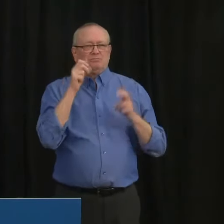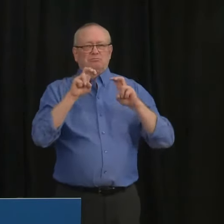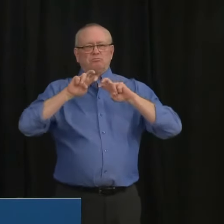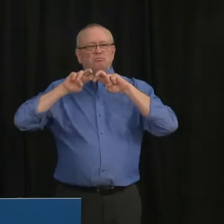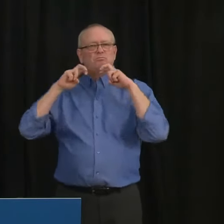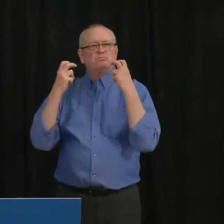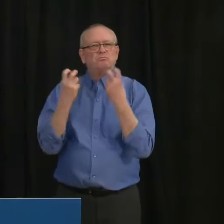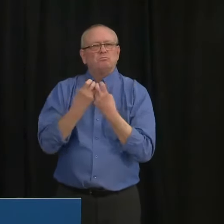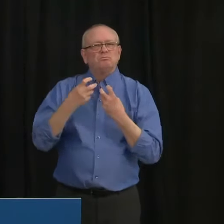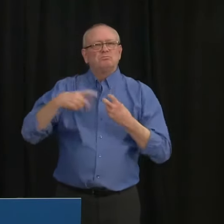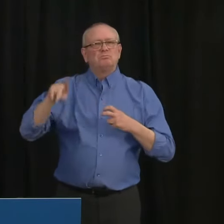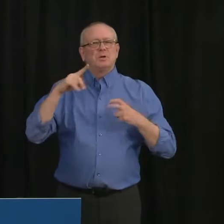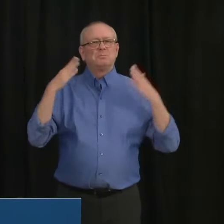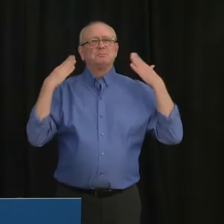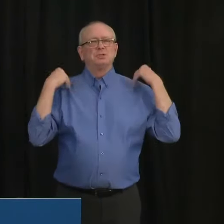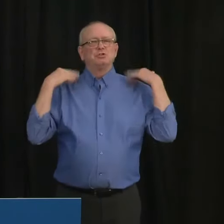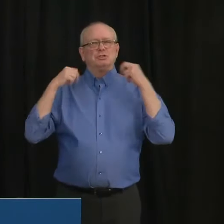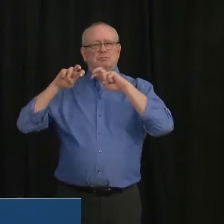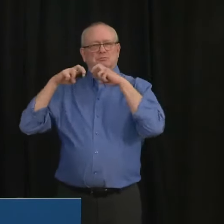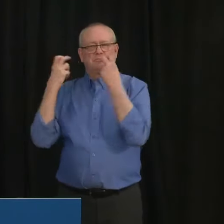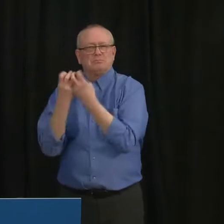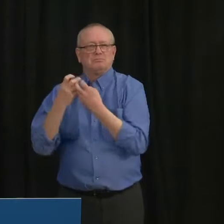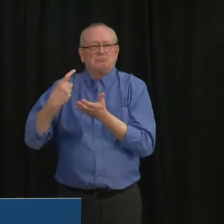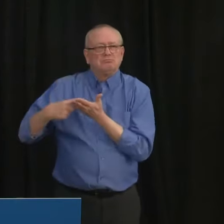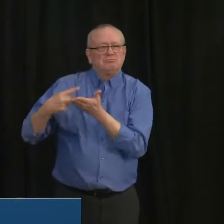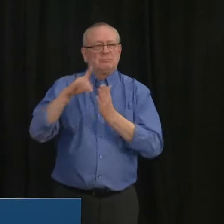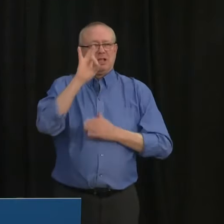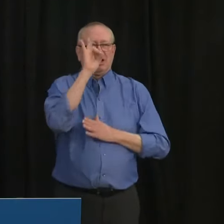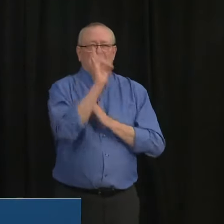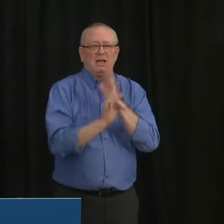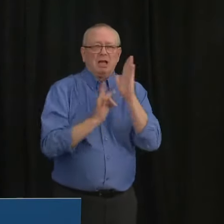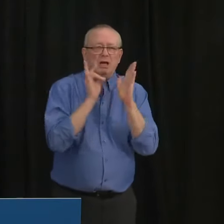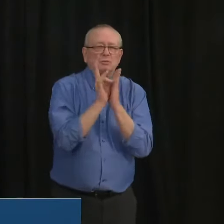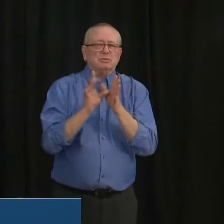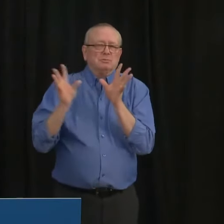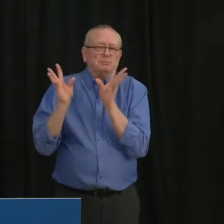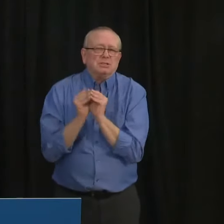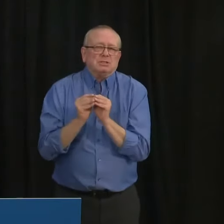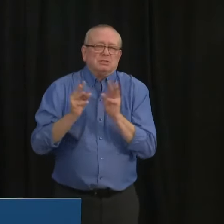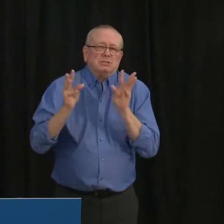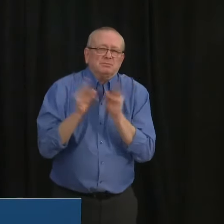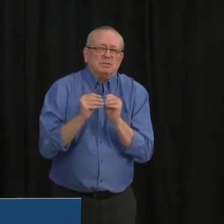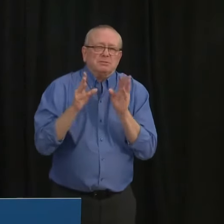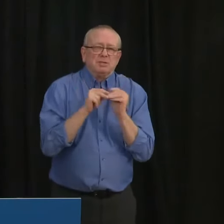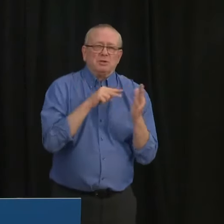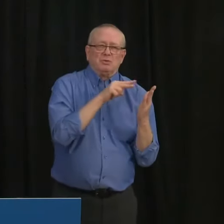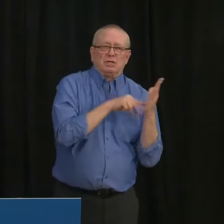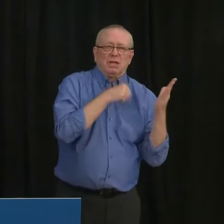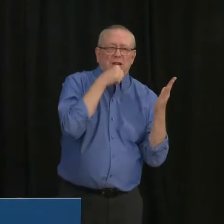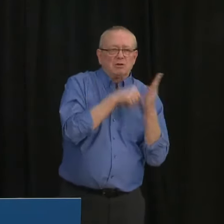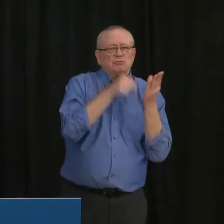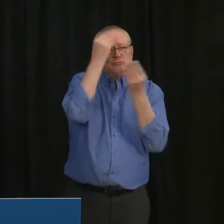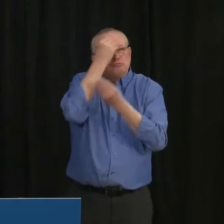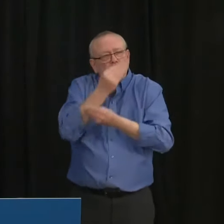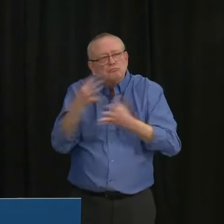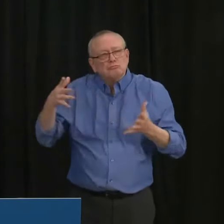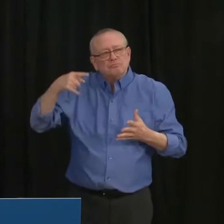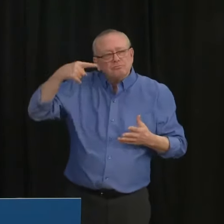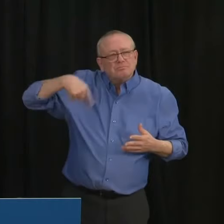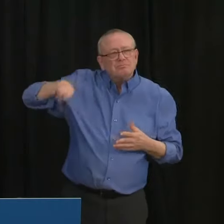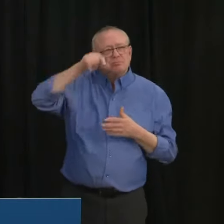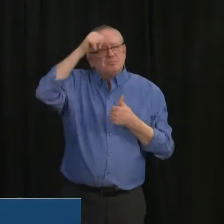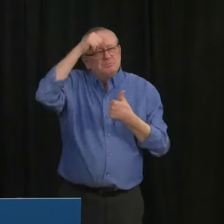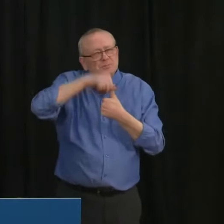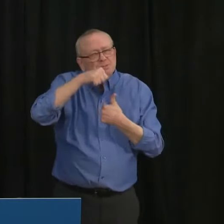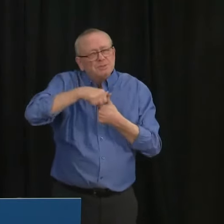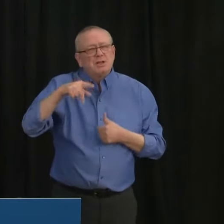meeting of the COVID Cabinet Committee. I did so to remind myself and all of us who carry the burden of leadership at